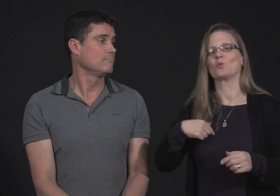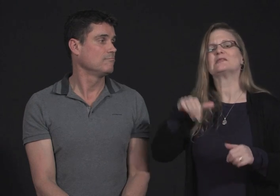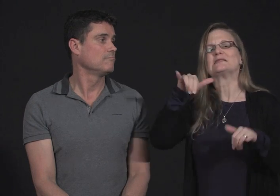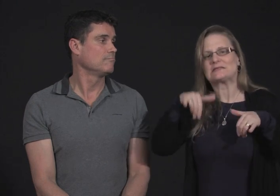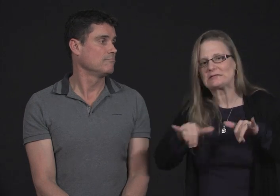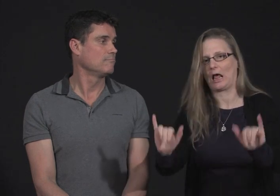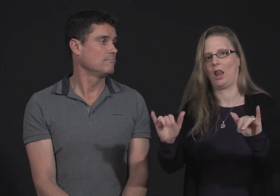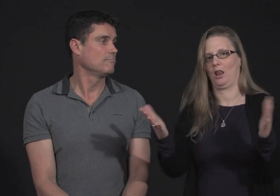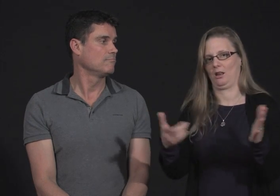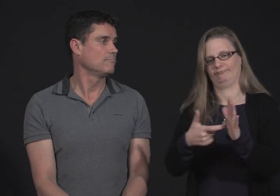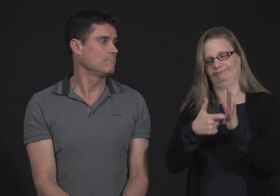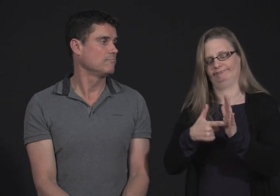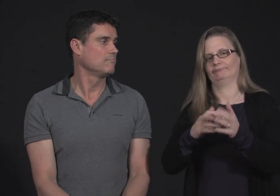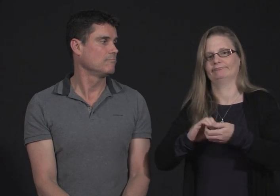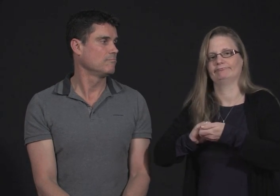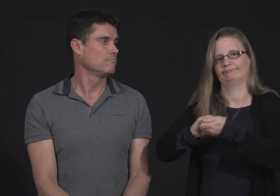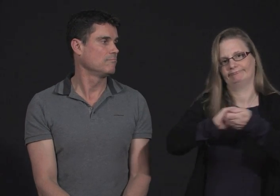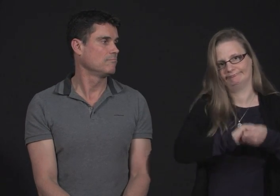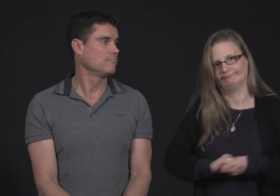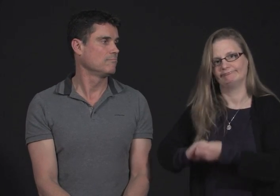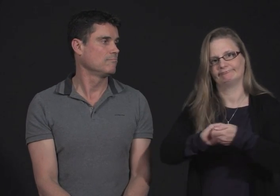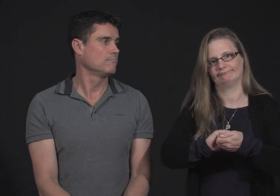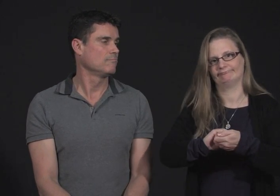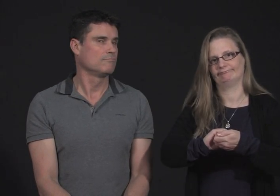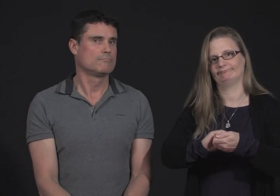However, we're still here to work in collaboration with all of you.